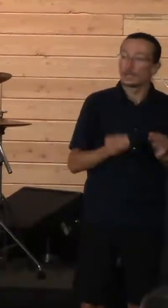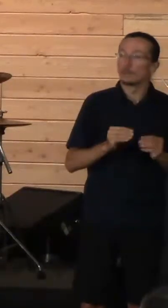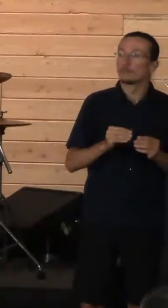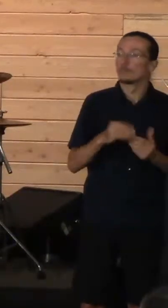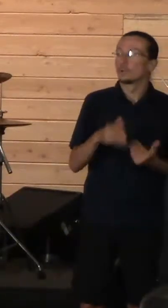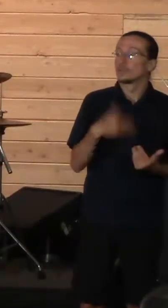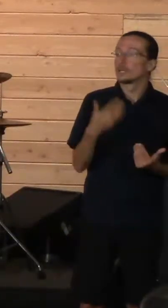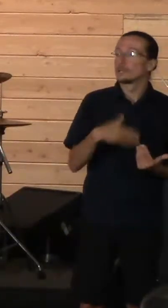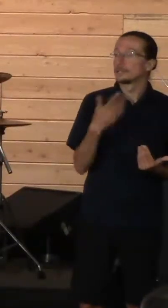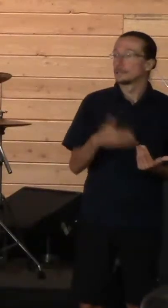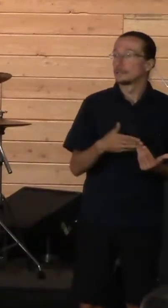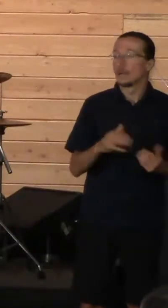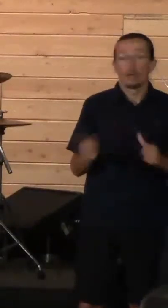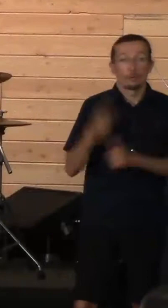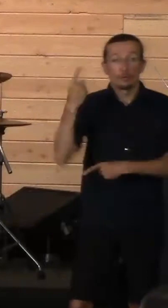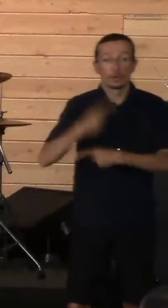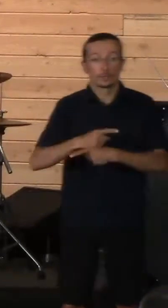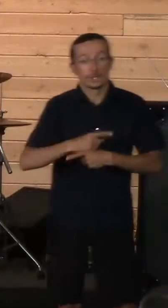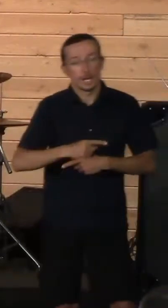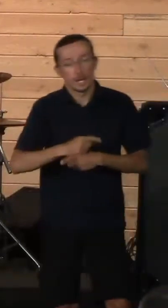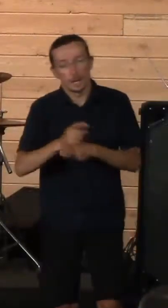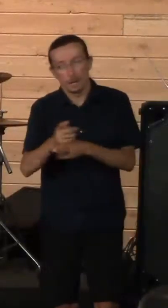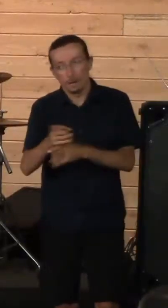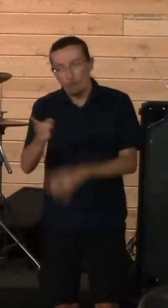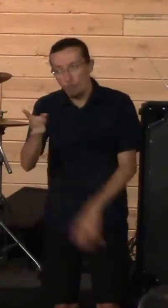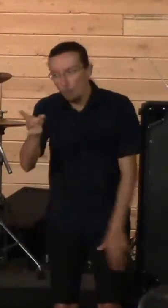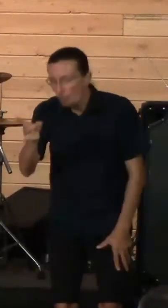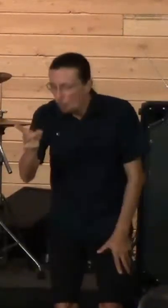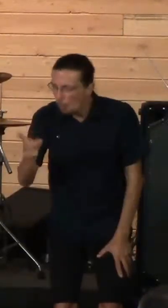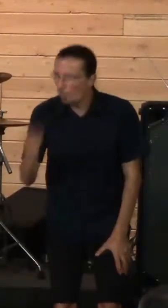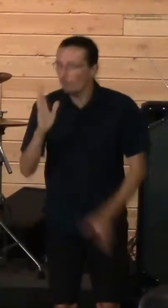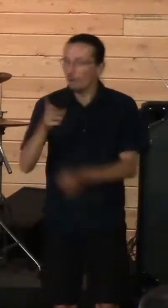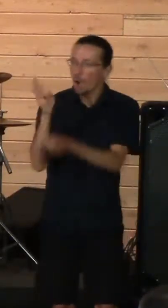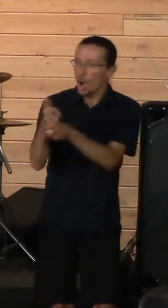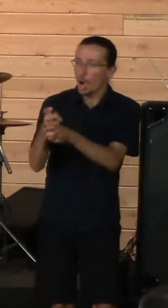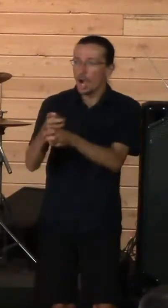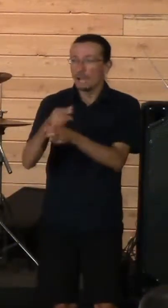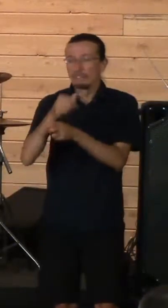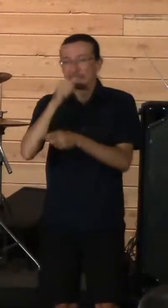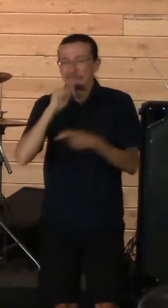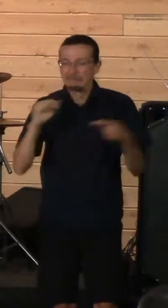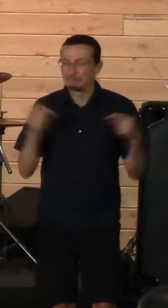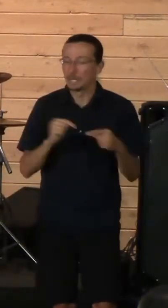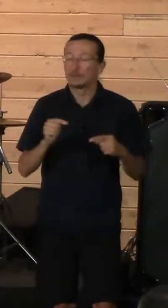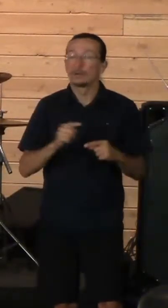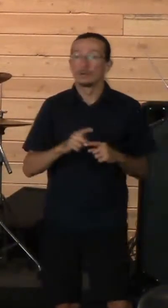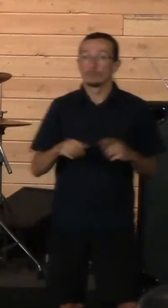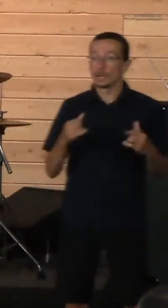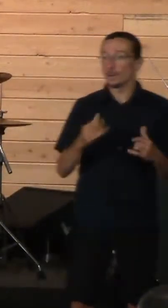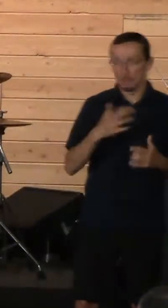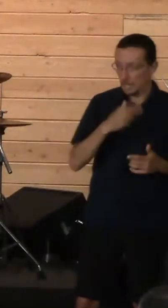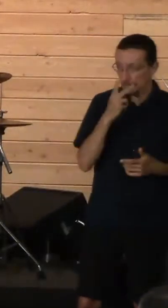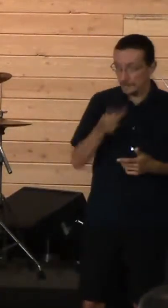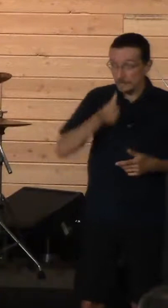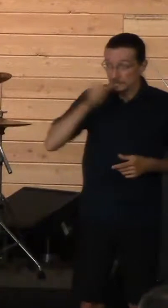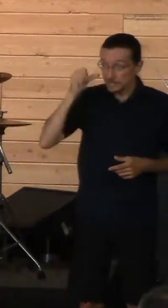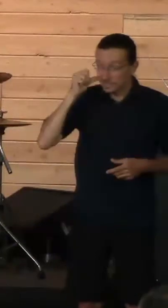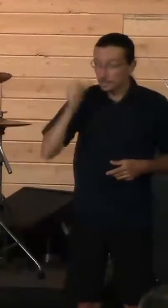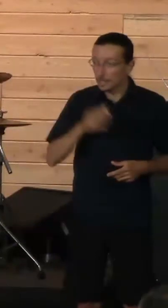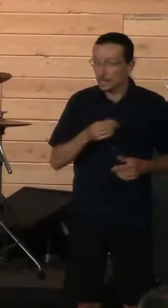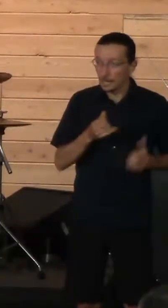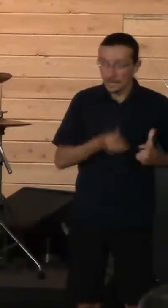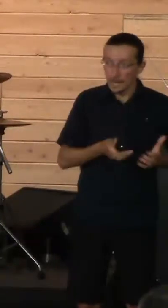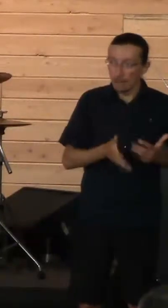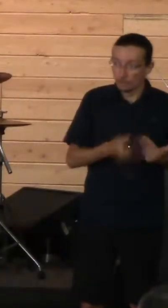day was so hard. It was so painful. But even now, I saw it yesterday, and it is, it's